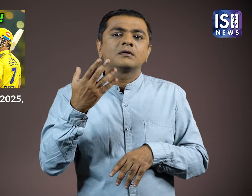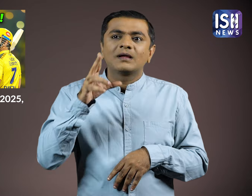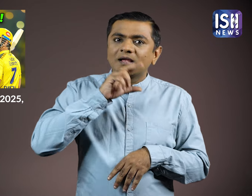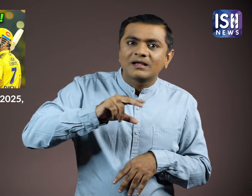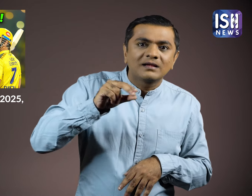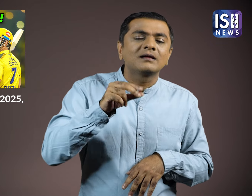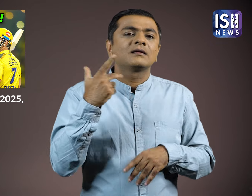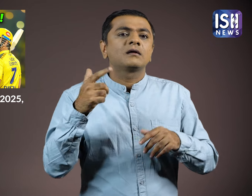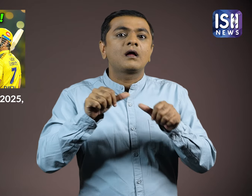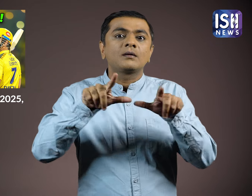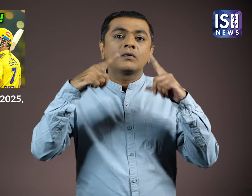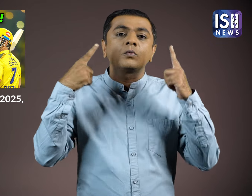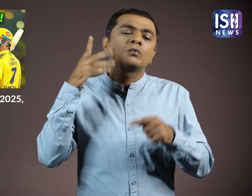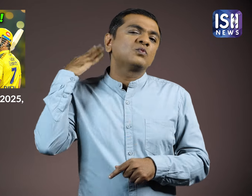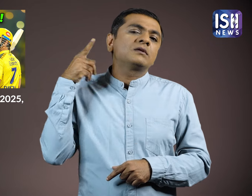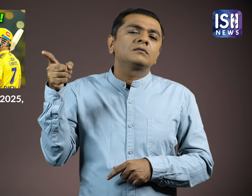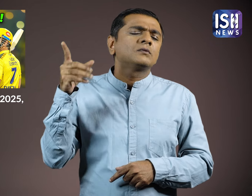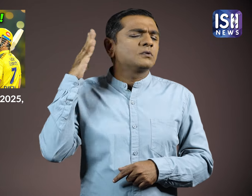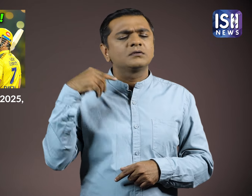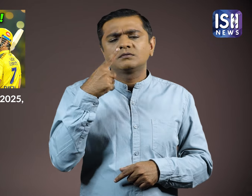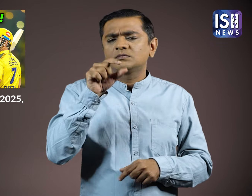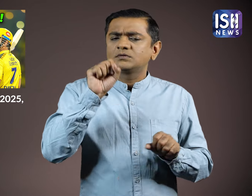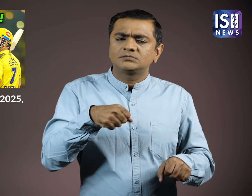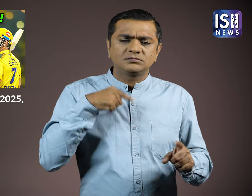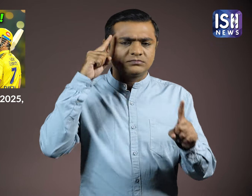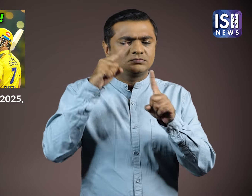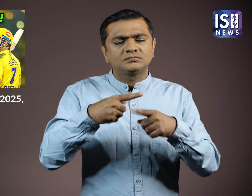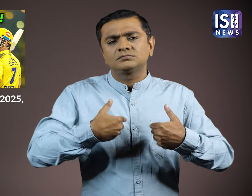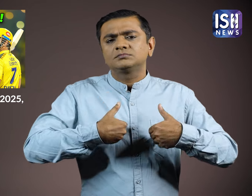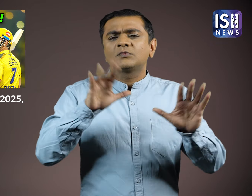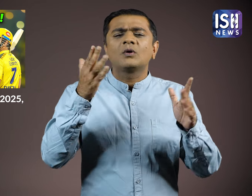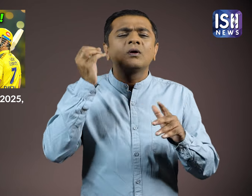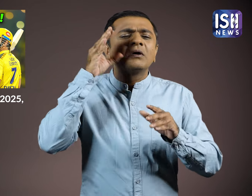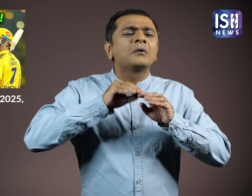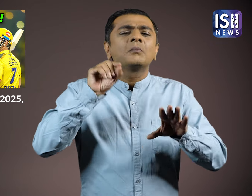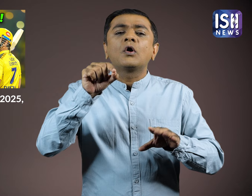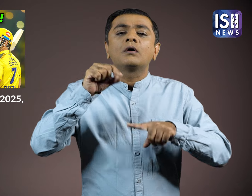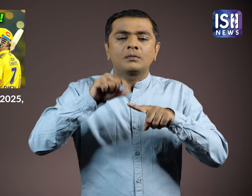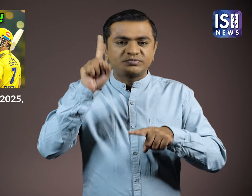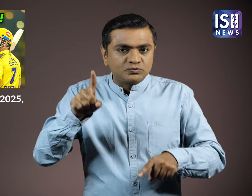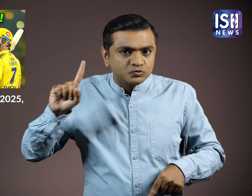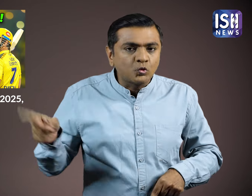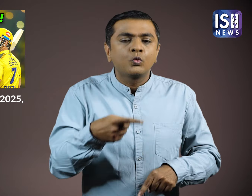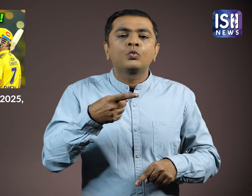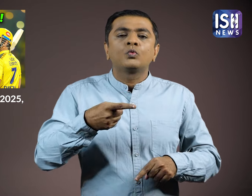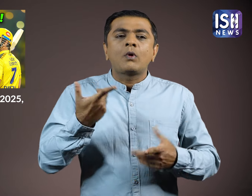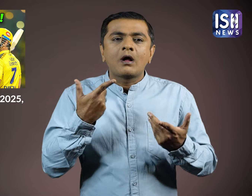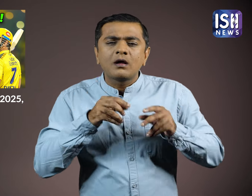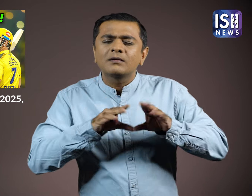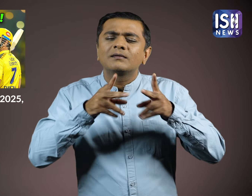He will be a part of the campaign to raise awareness about voting. Dhoni has agreed to this. The